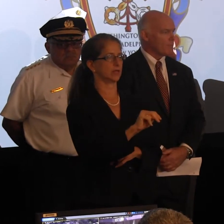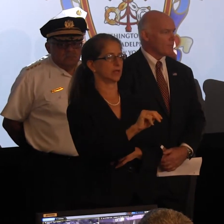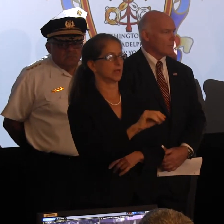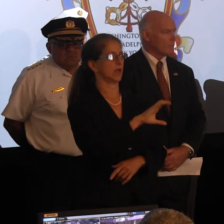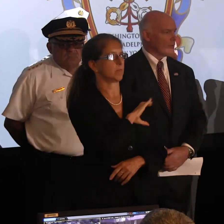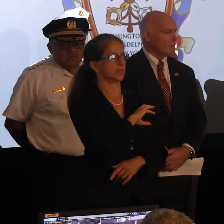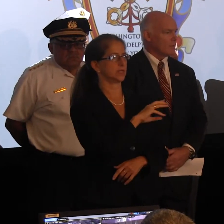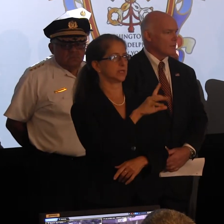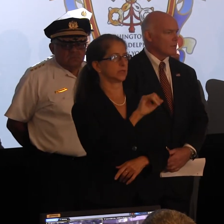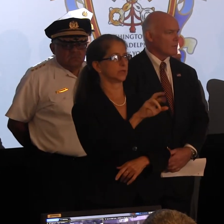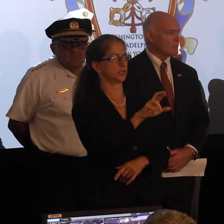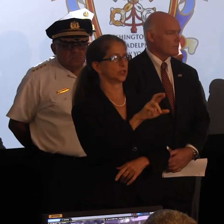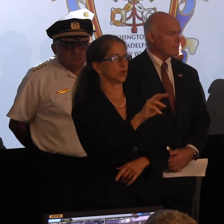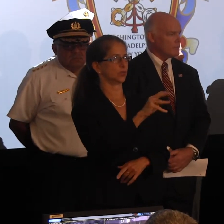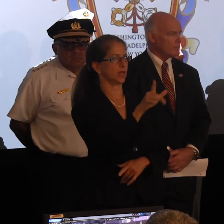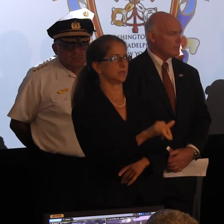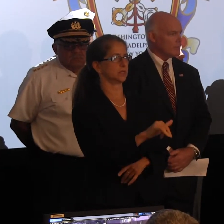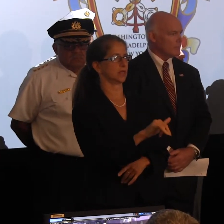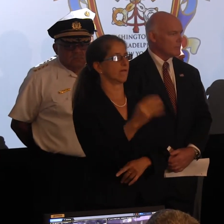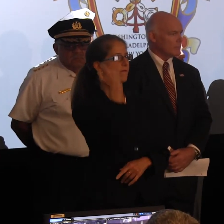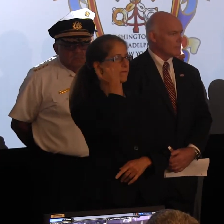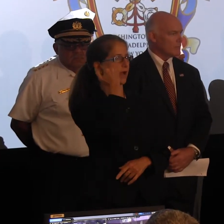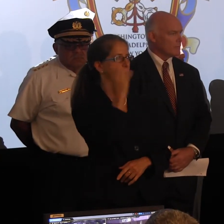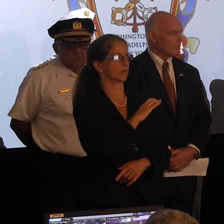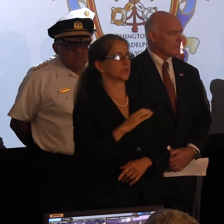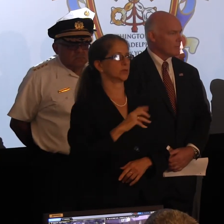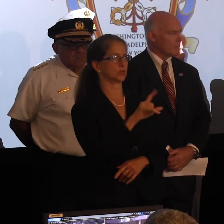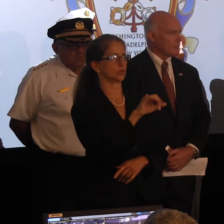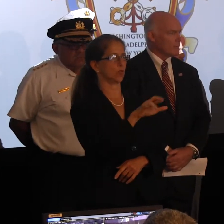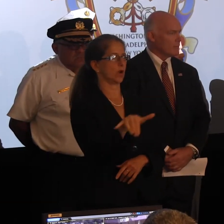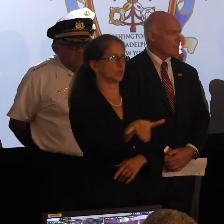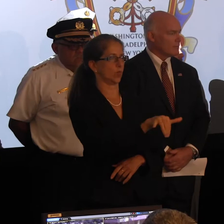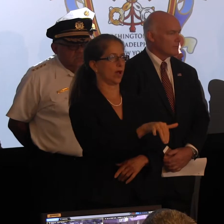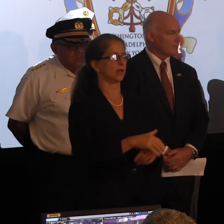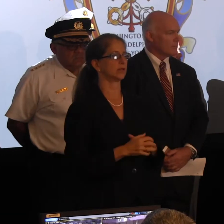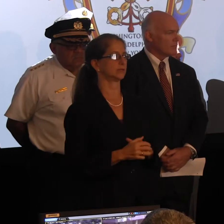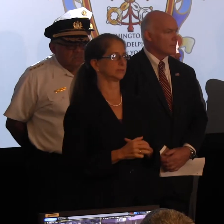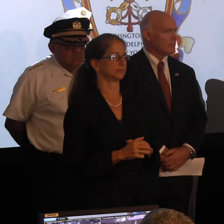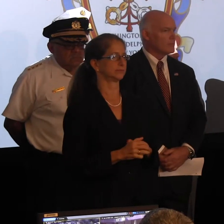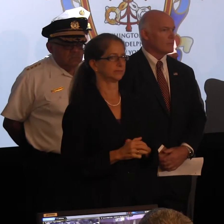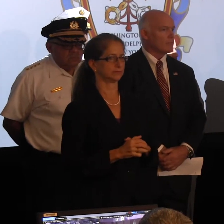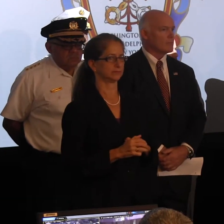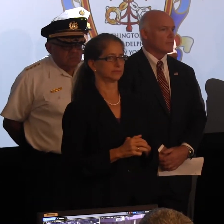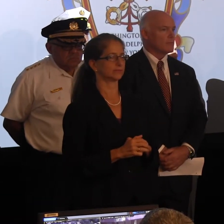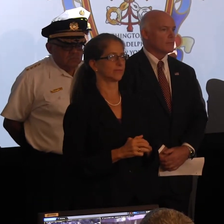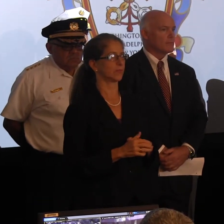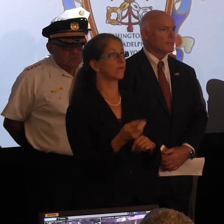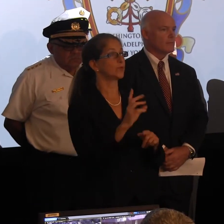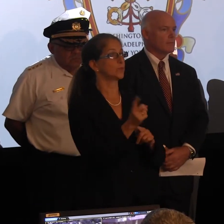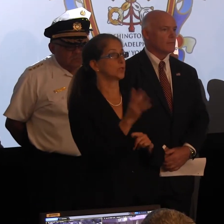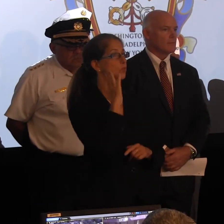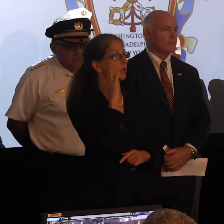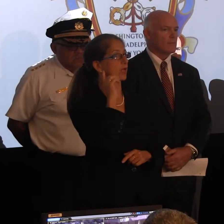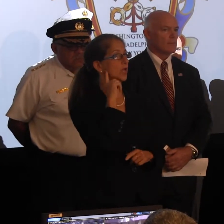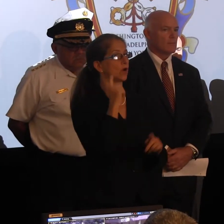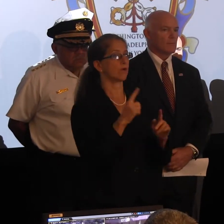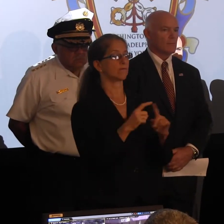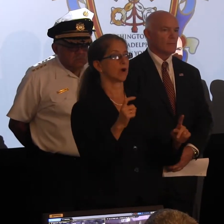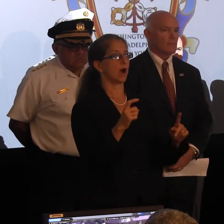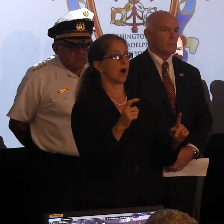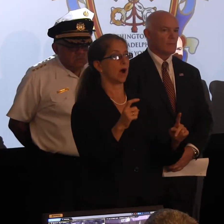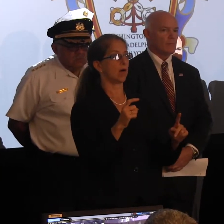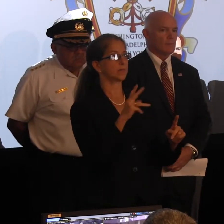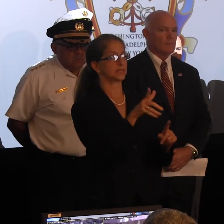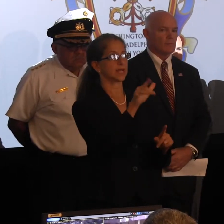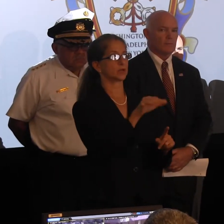Ramsey, Fire Commissioner Derek Sawyer as well. In a few minutes you'll hear from the